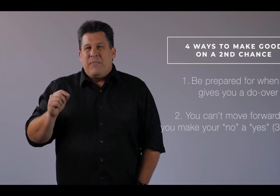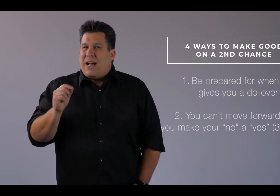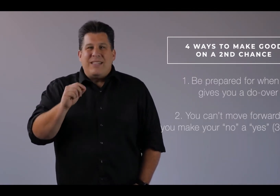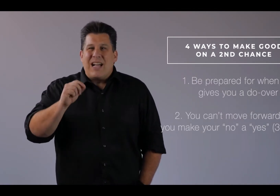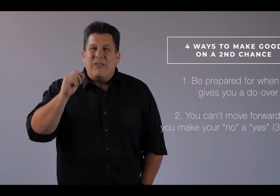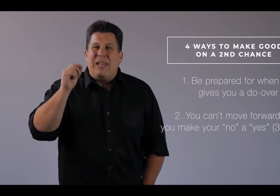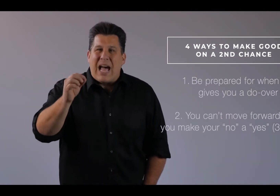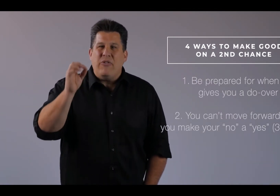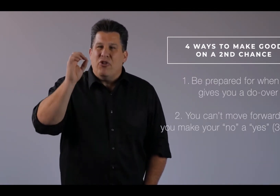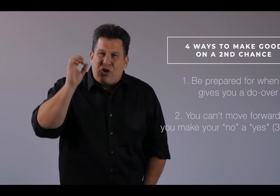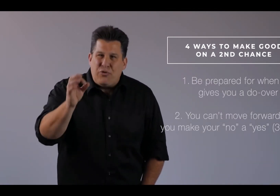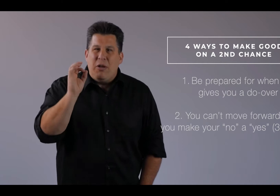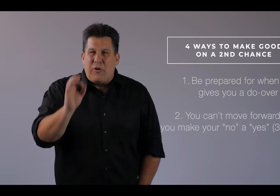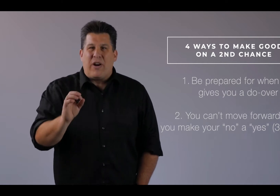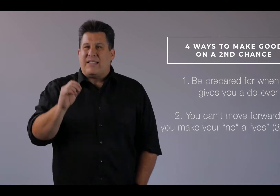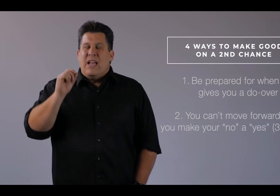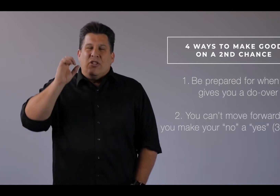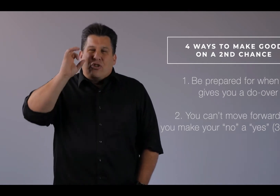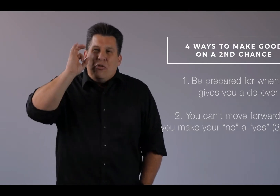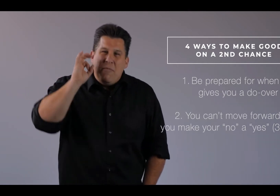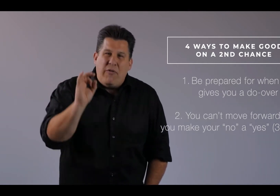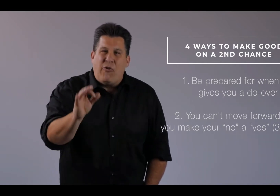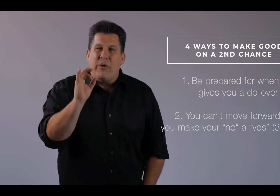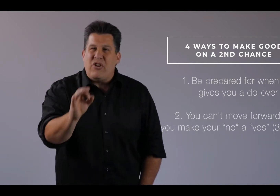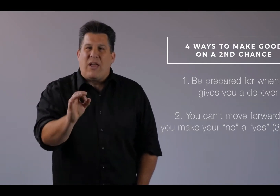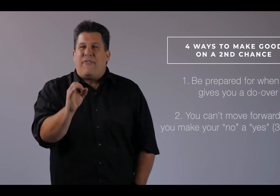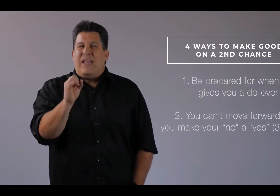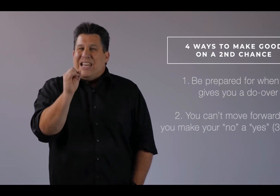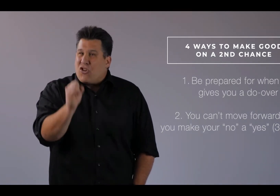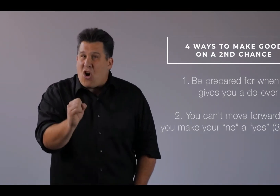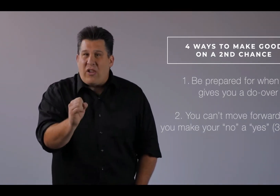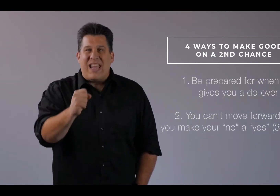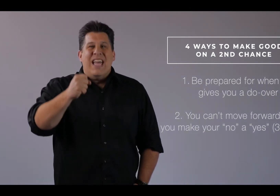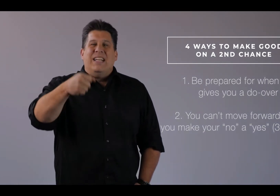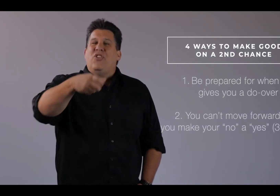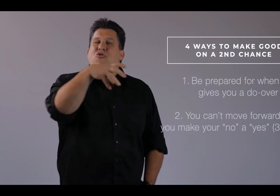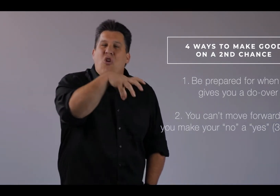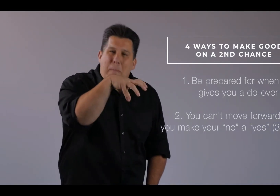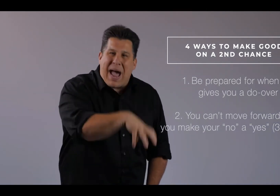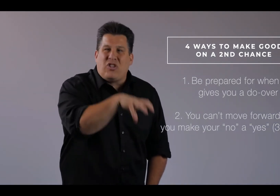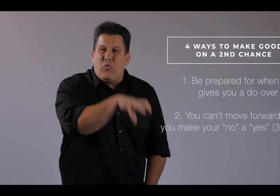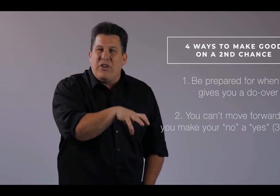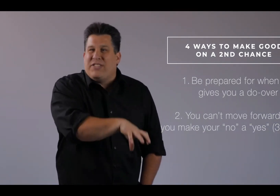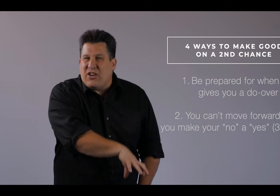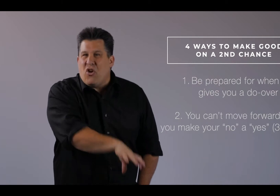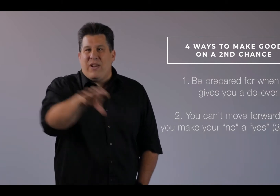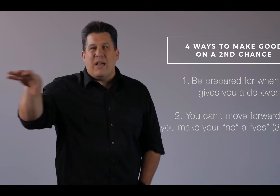God's not going to allow you to truly progress, to truly move forward in your life, in your calling, until you go back to where you said no to him